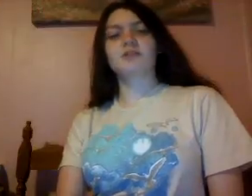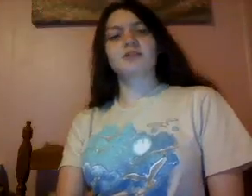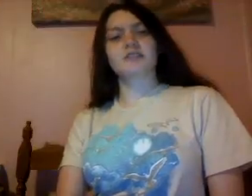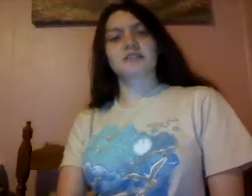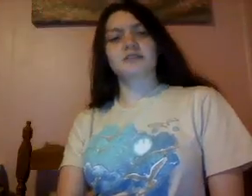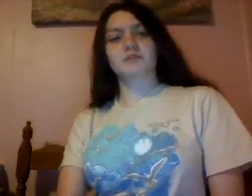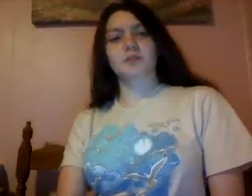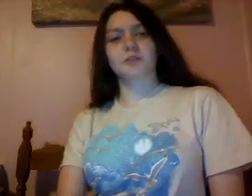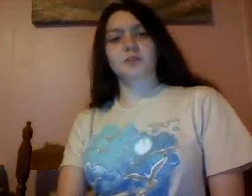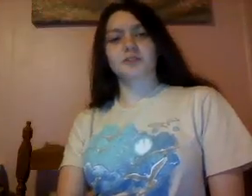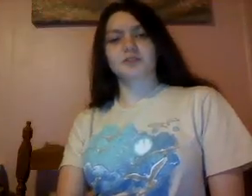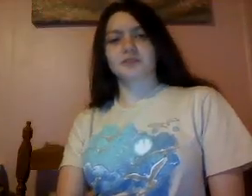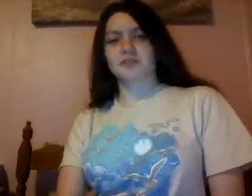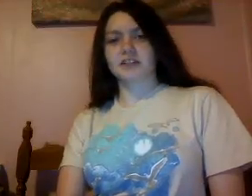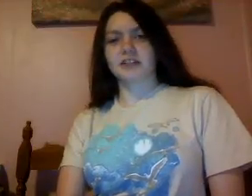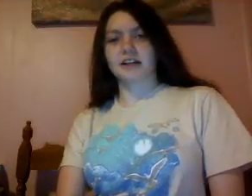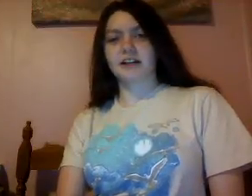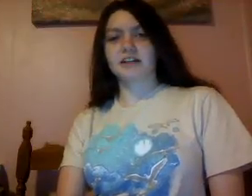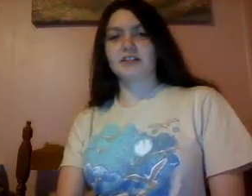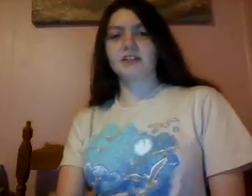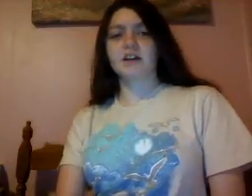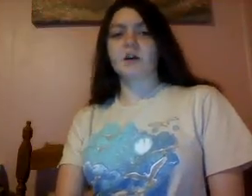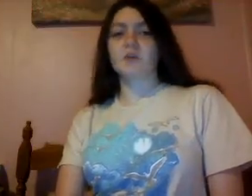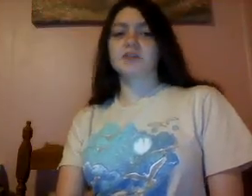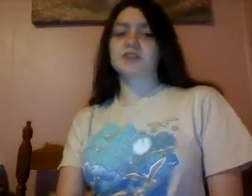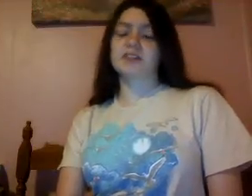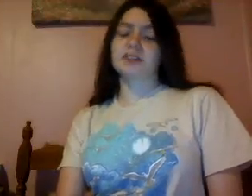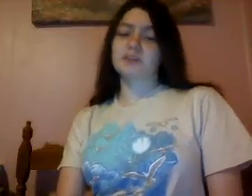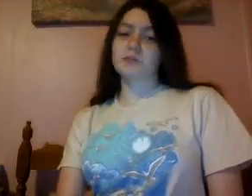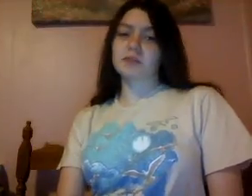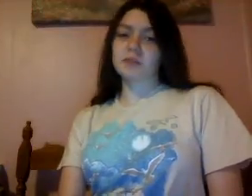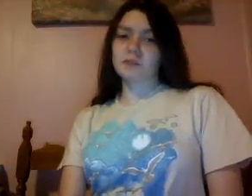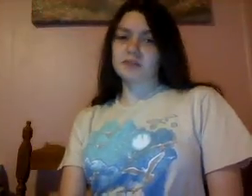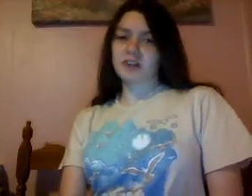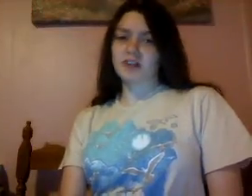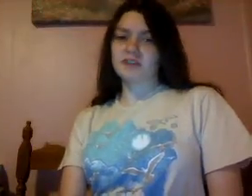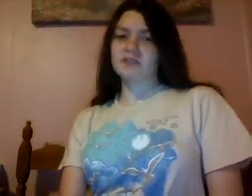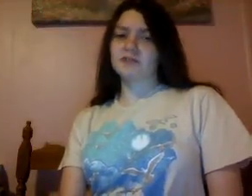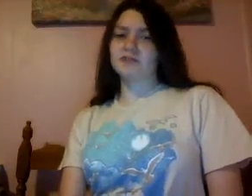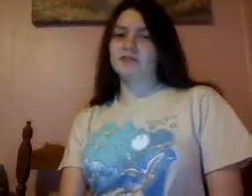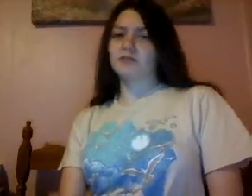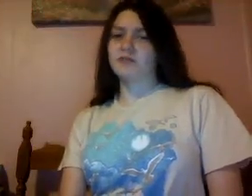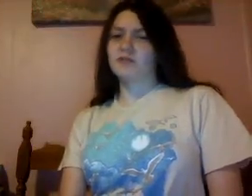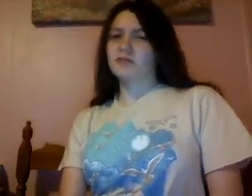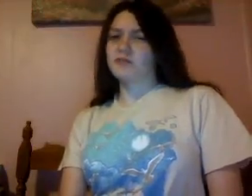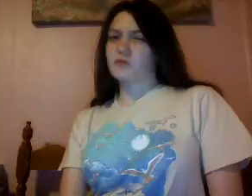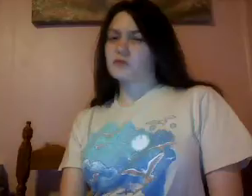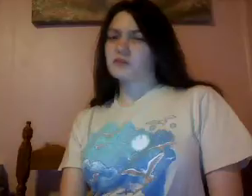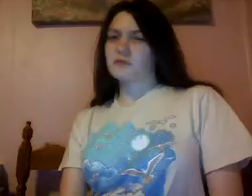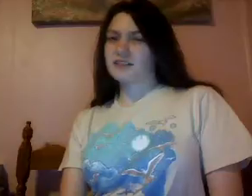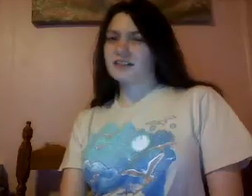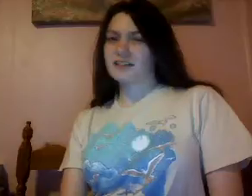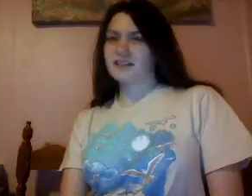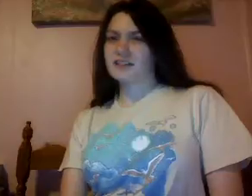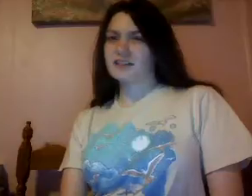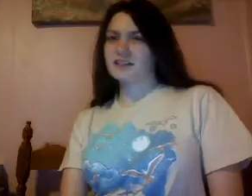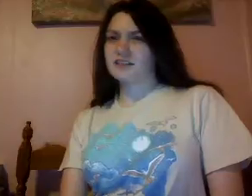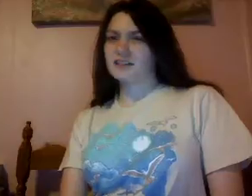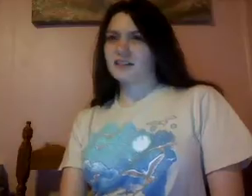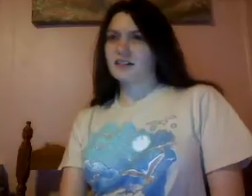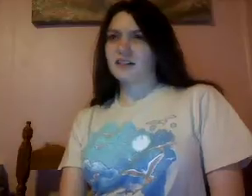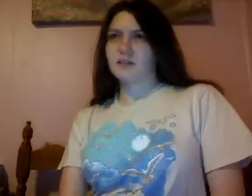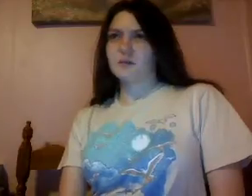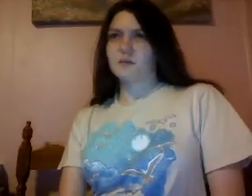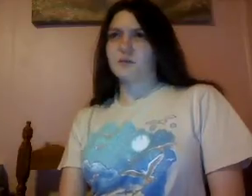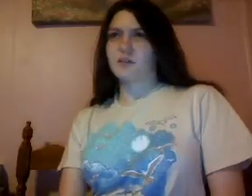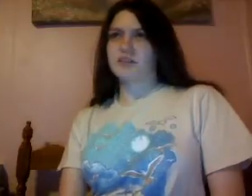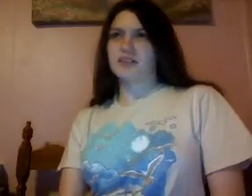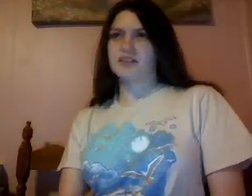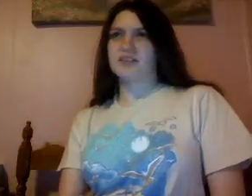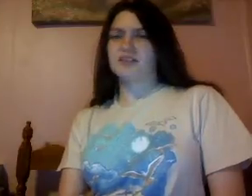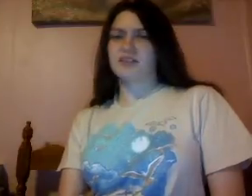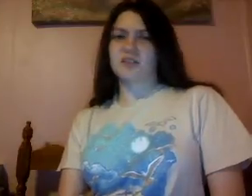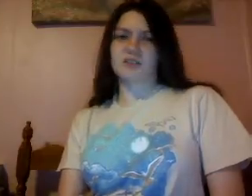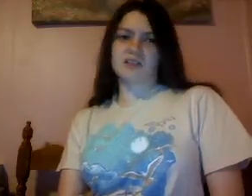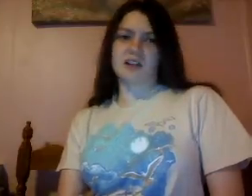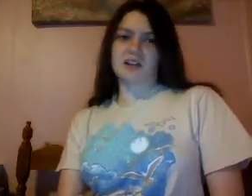264 words for today, which I think is pretty productive for Monday, which is so sad